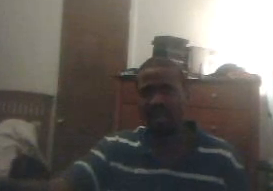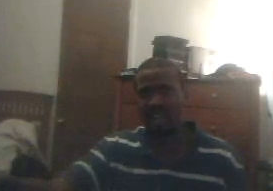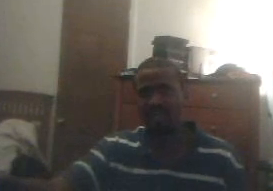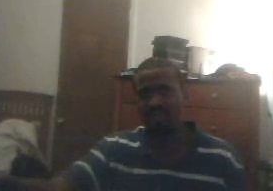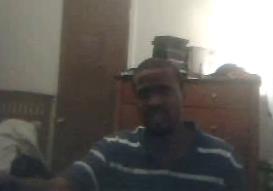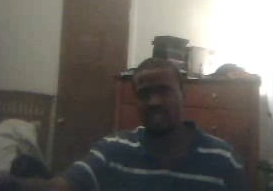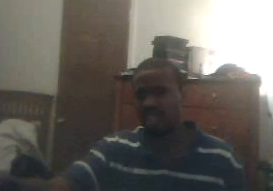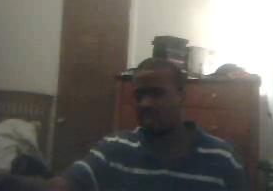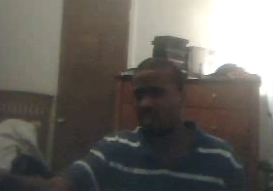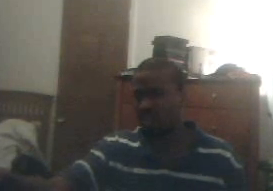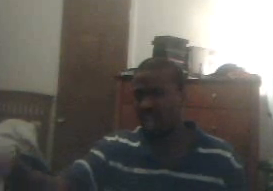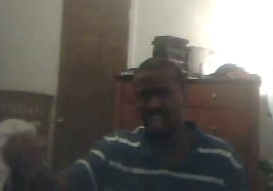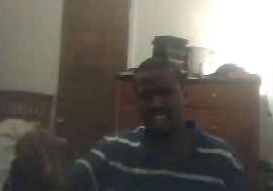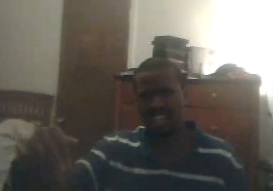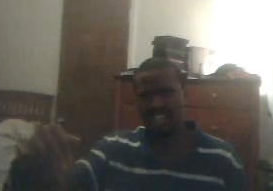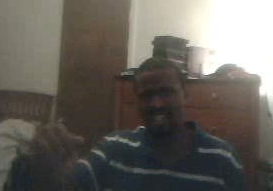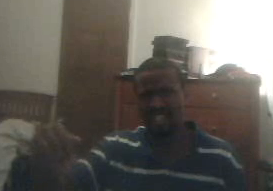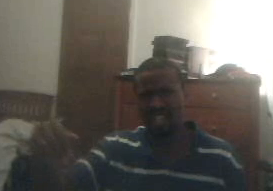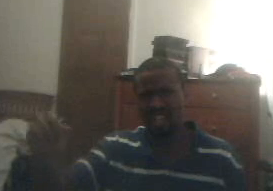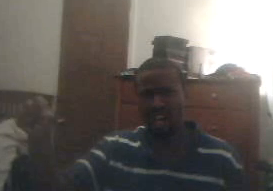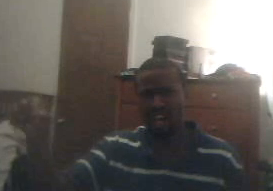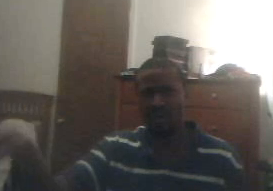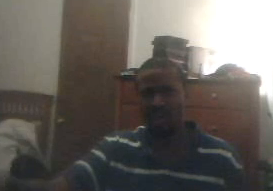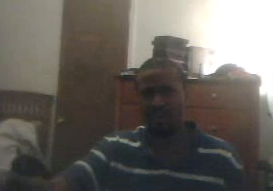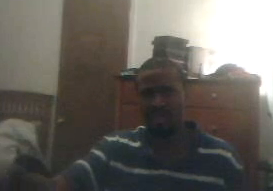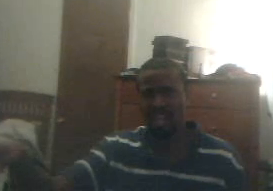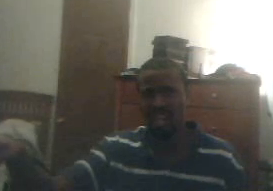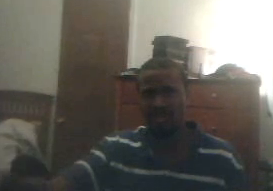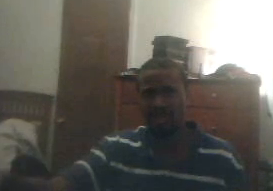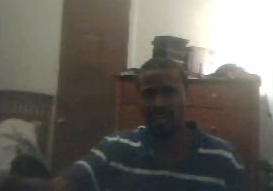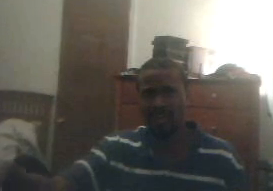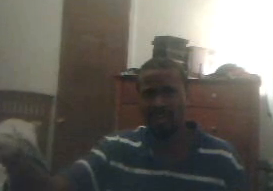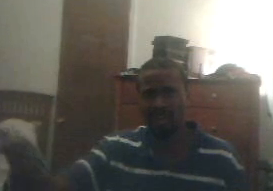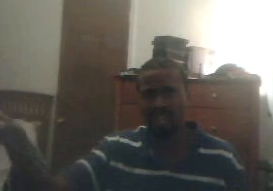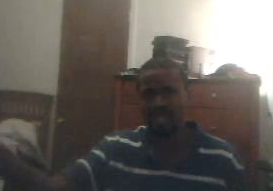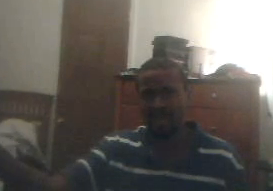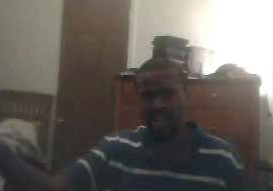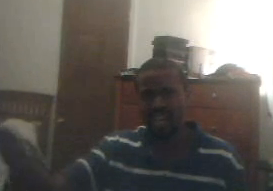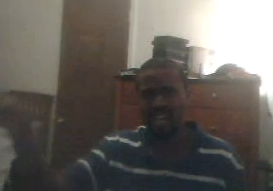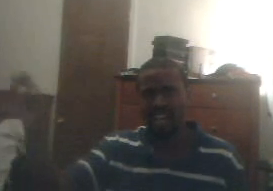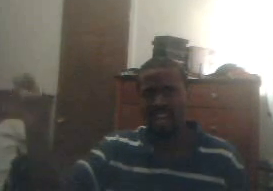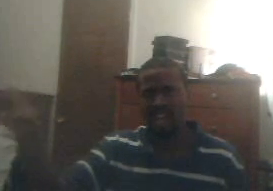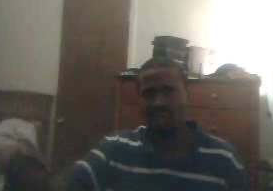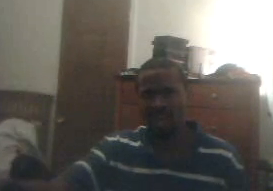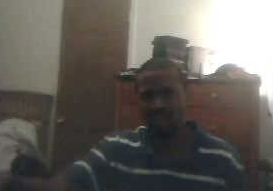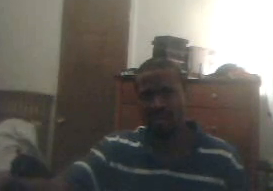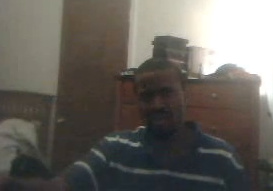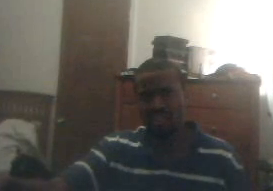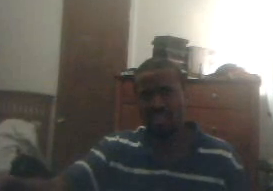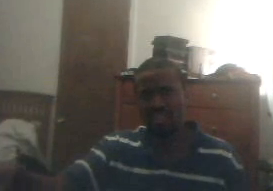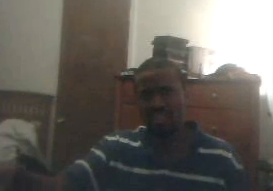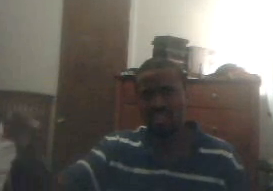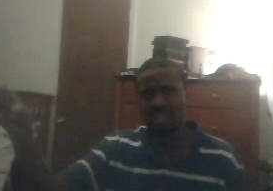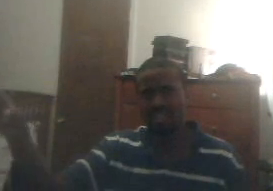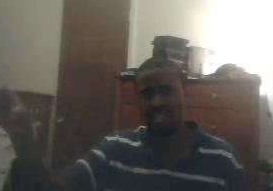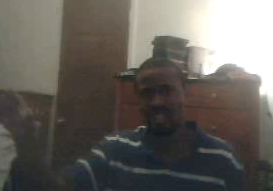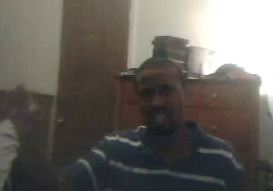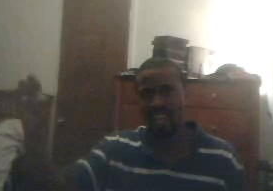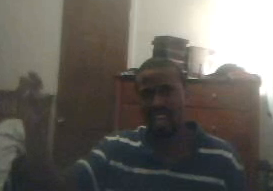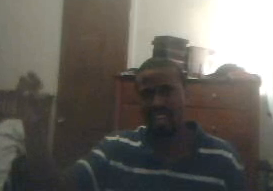a black person, well, I say that. A white person to hate black people because they're black, and a white person to hate